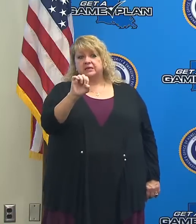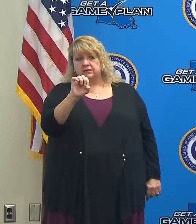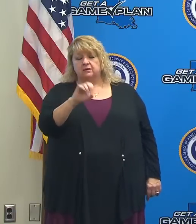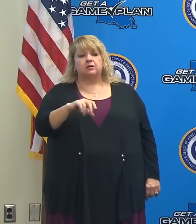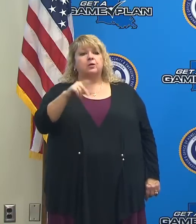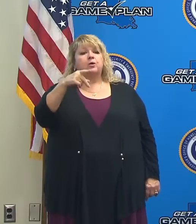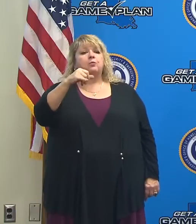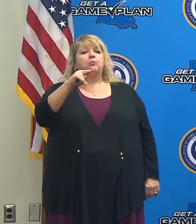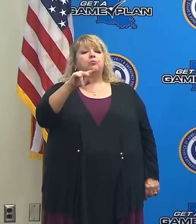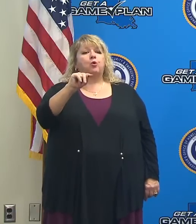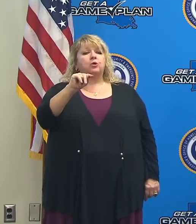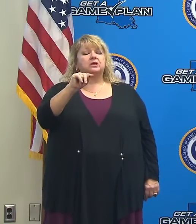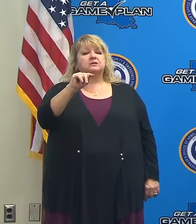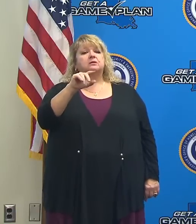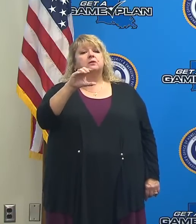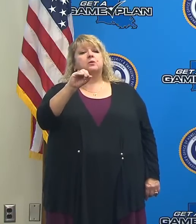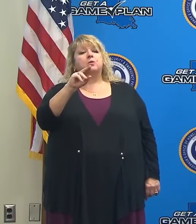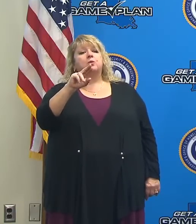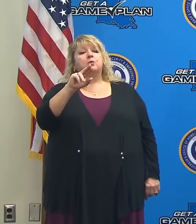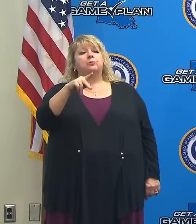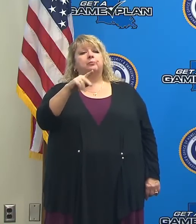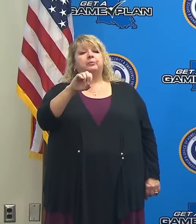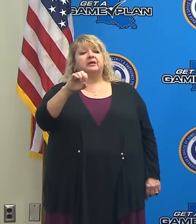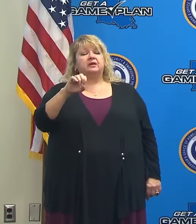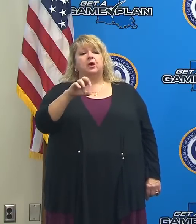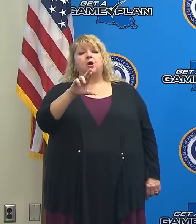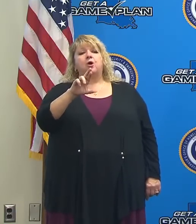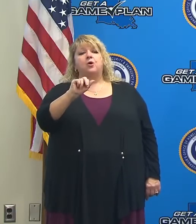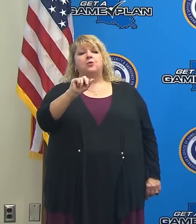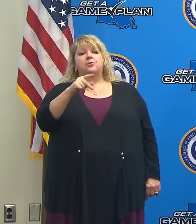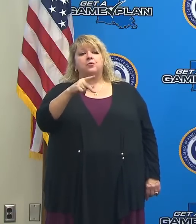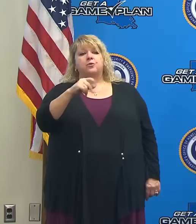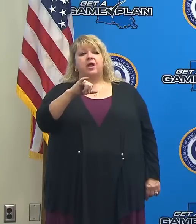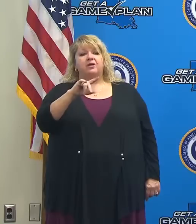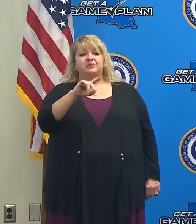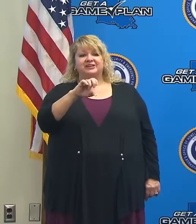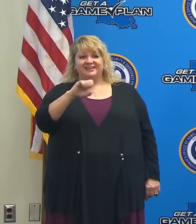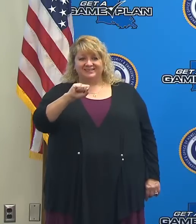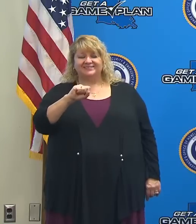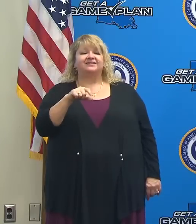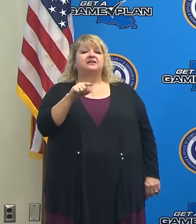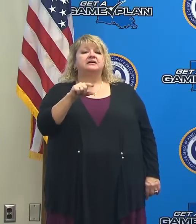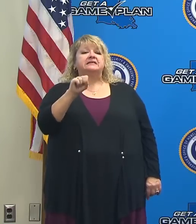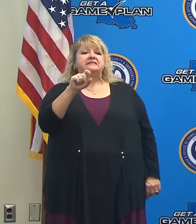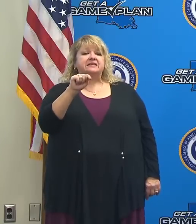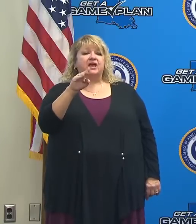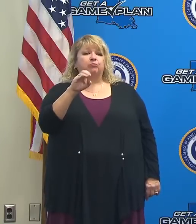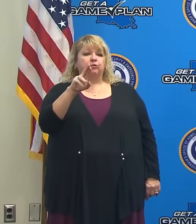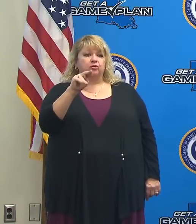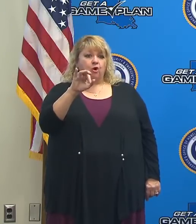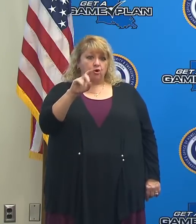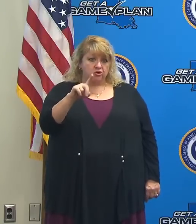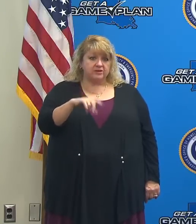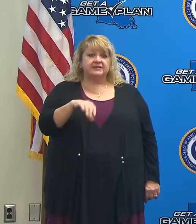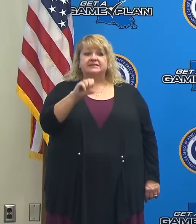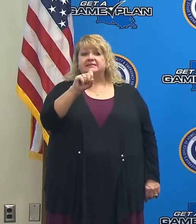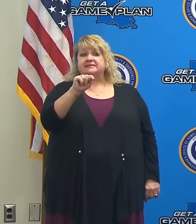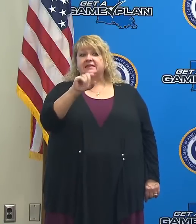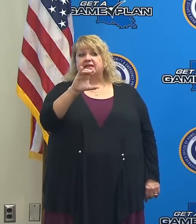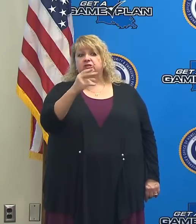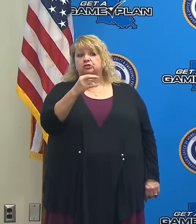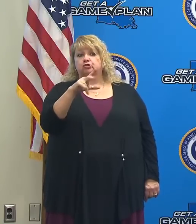Plaquemines, Capi, Rapids, St. Bernard, St. Charles,